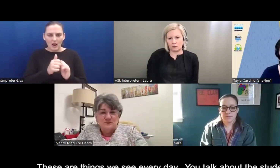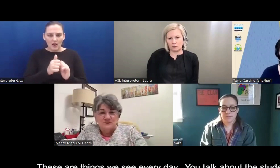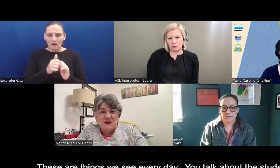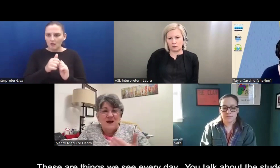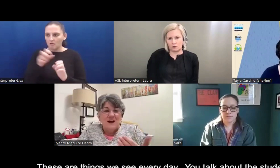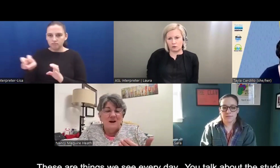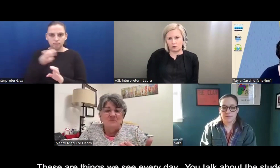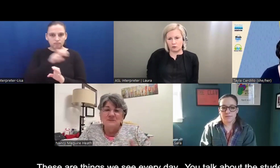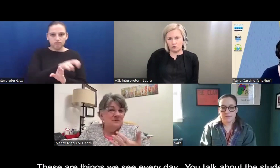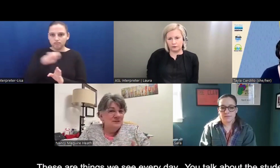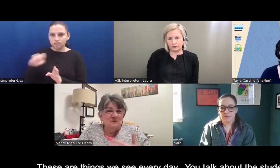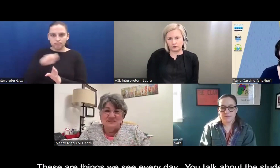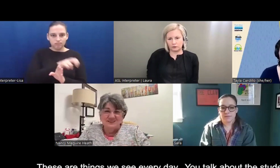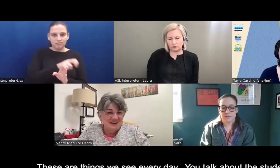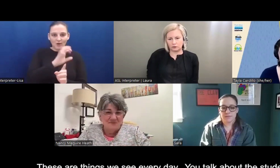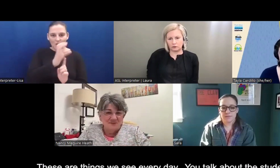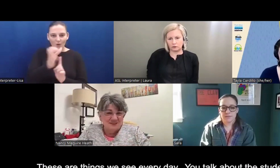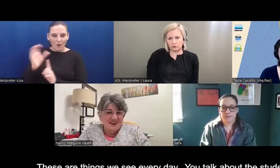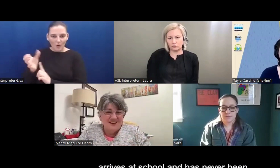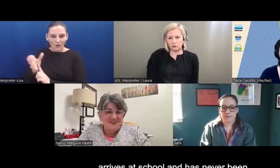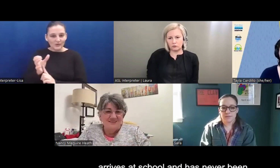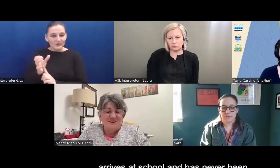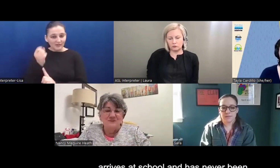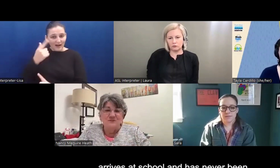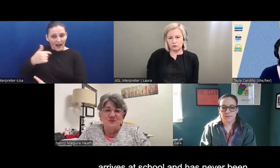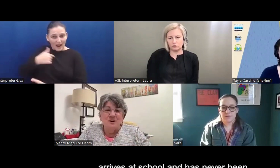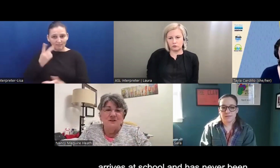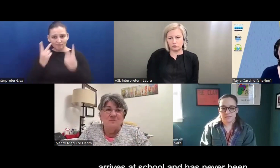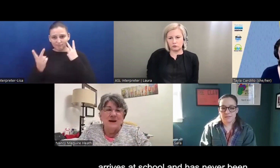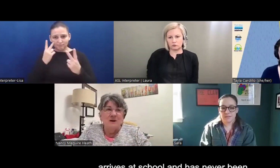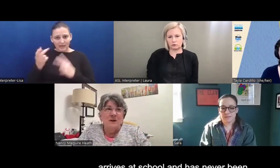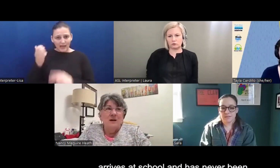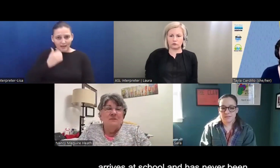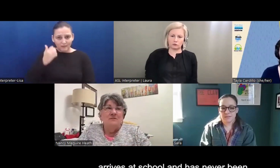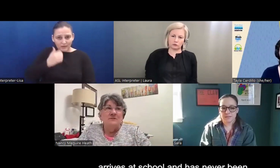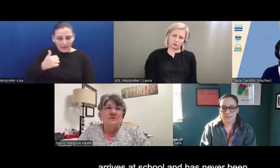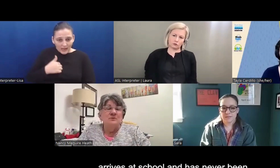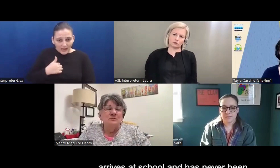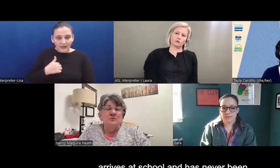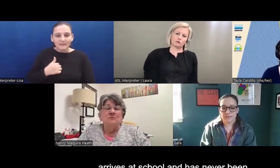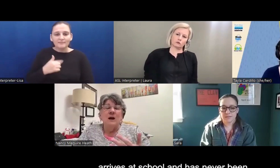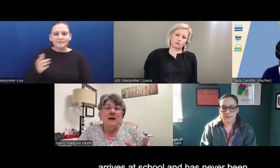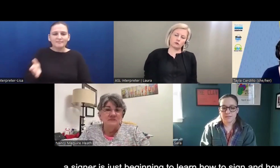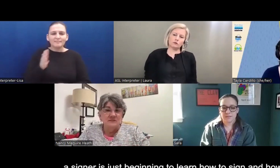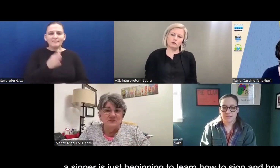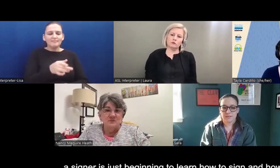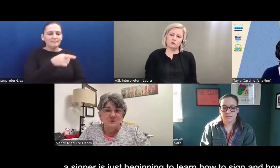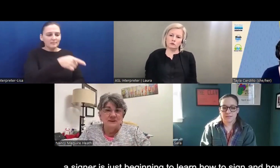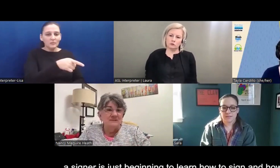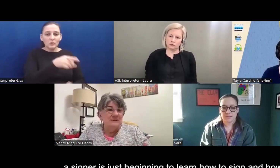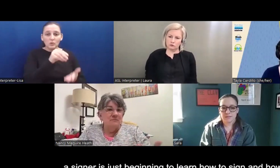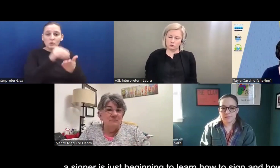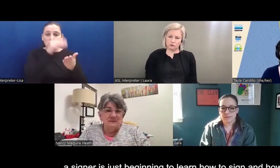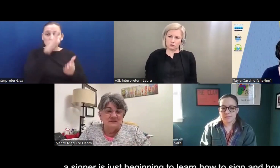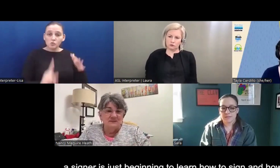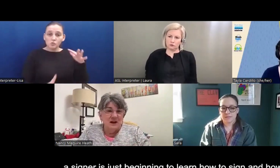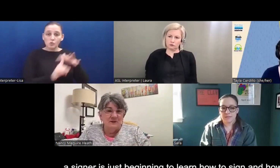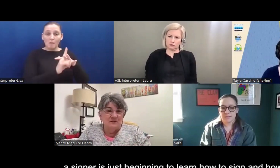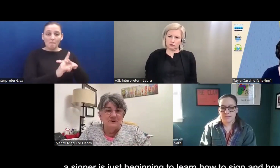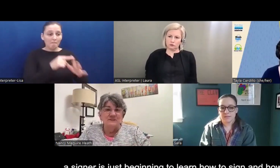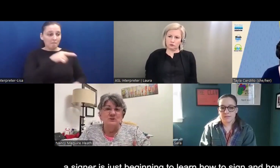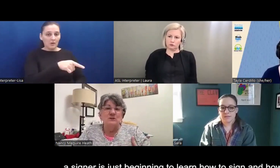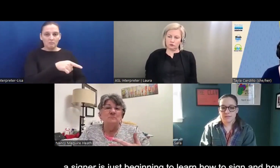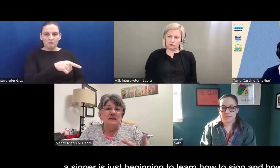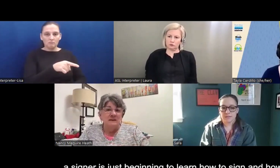cultures. These are things we see every day, you know, you talk about the student who arrives at school and has never been a